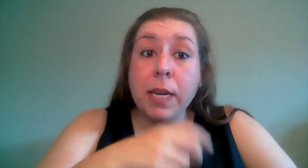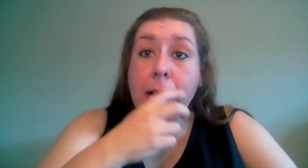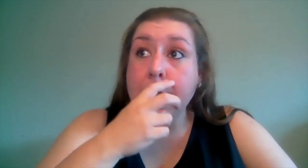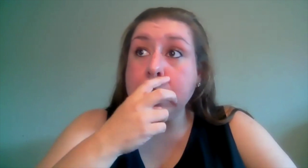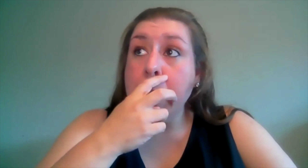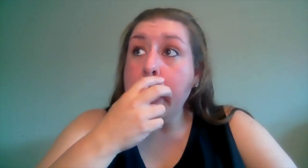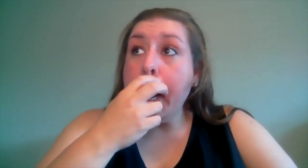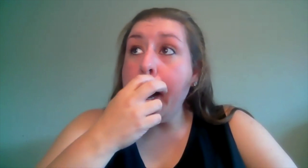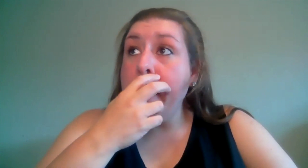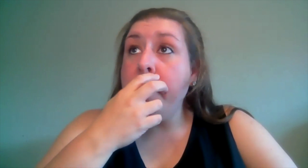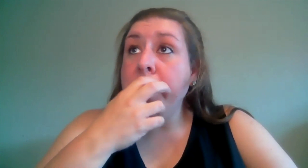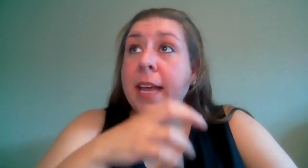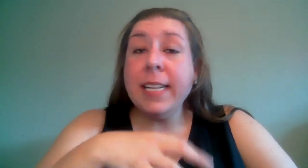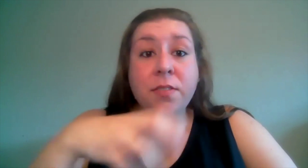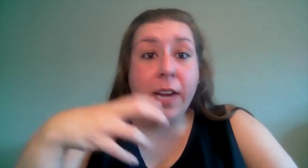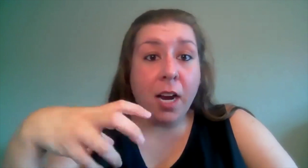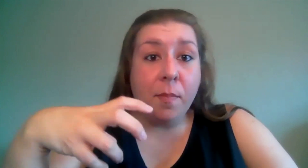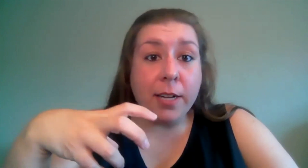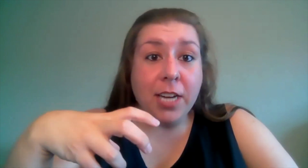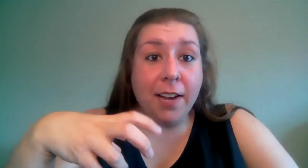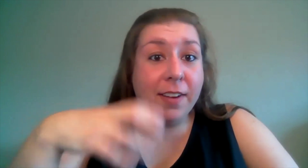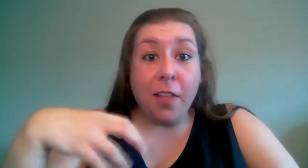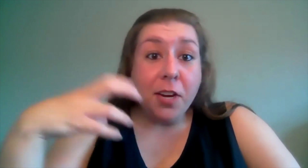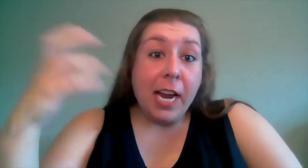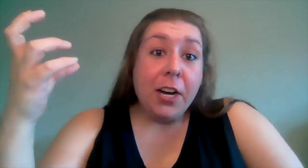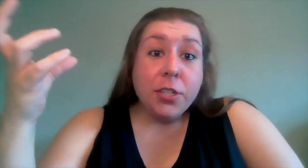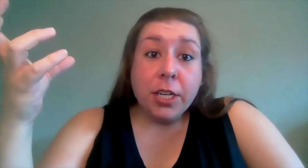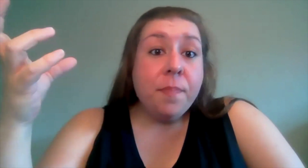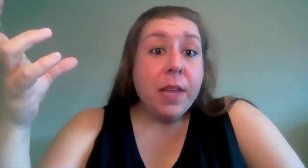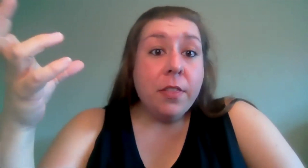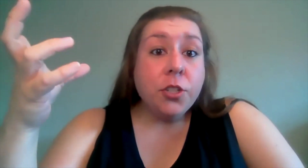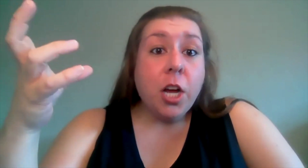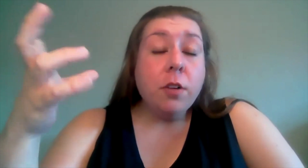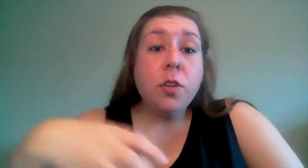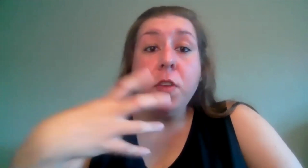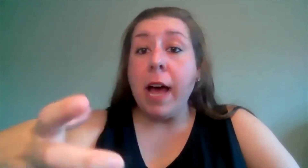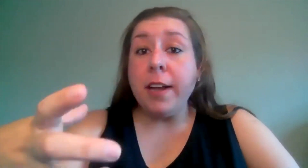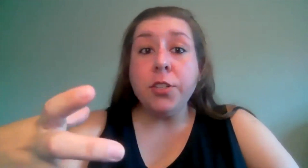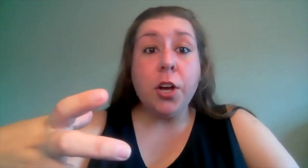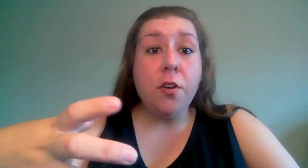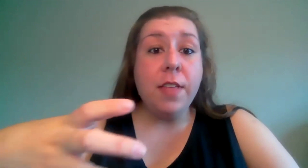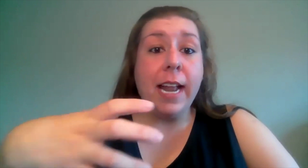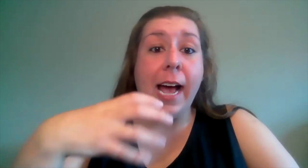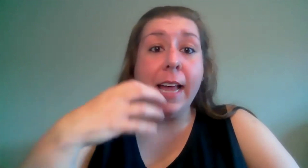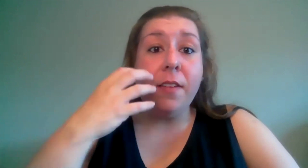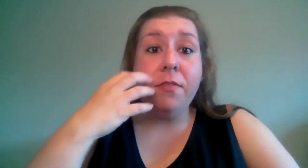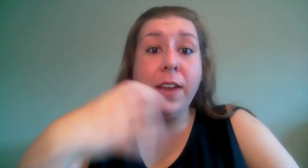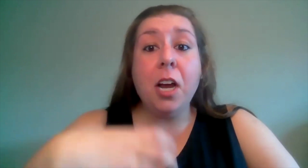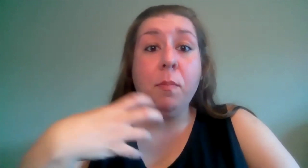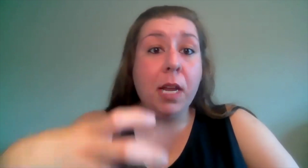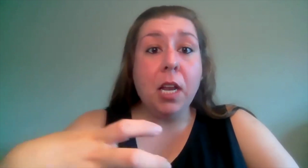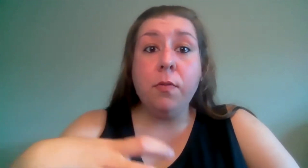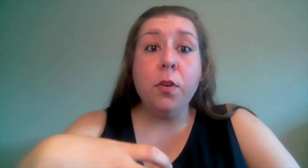because um it's very much kind of another character in the show so if you had a show that had a very meaningful